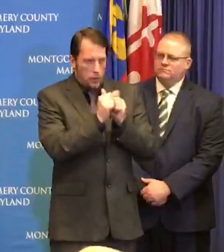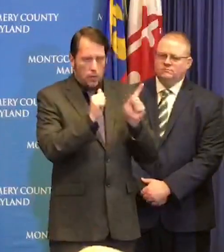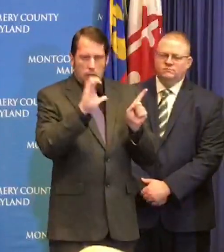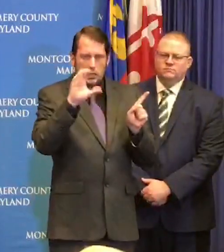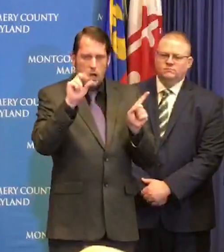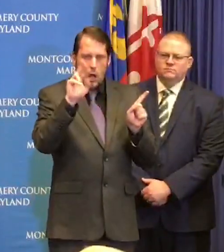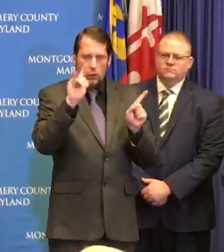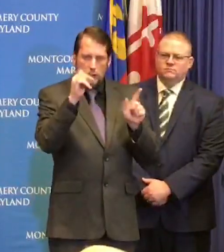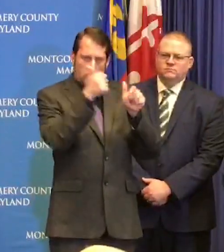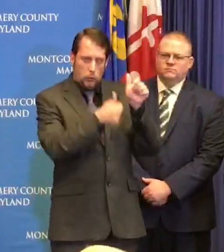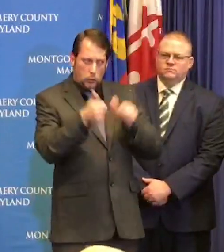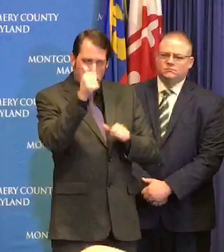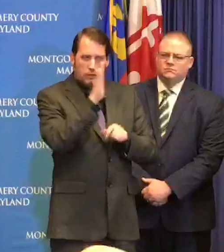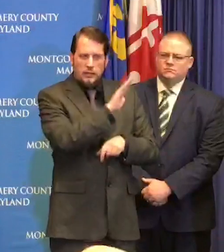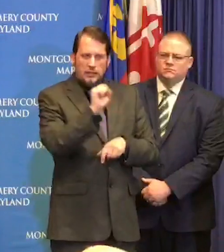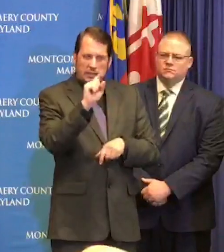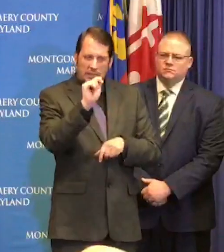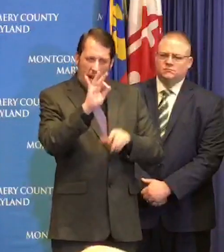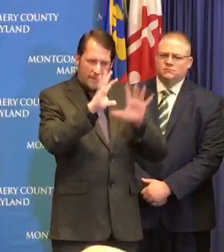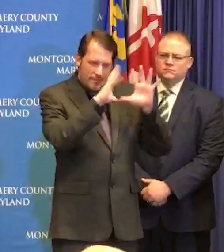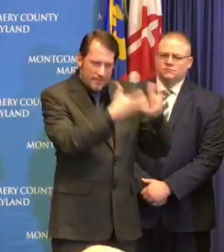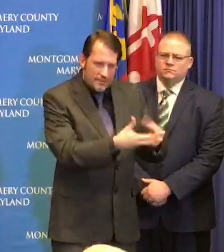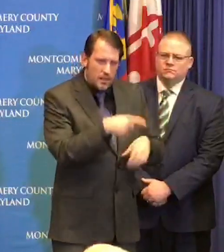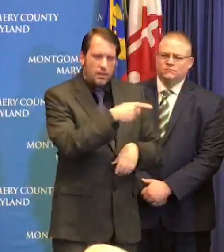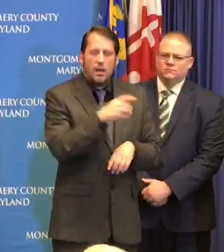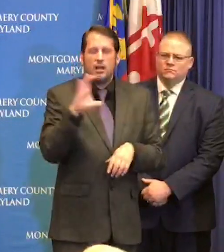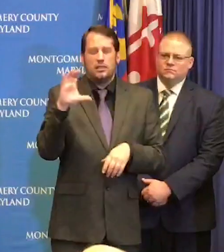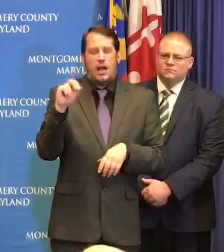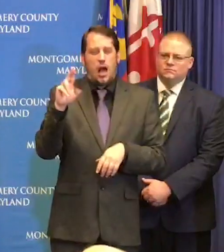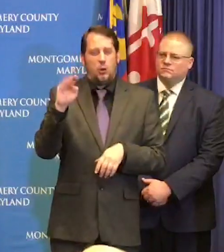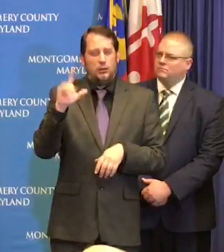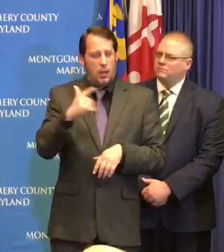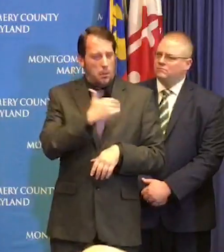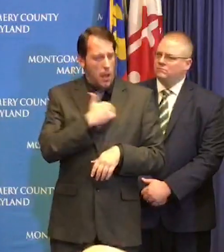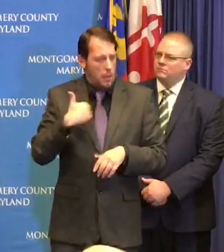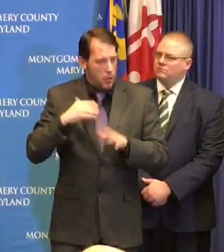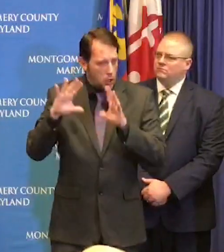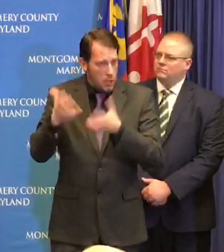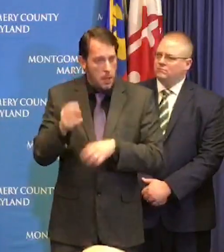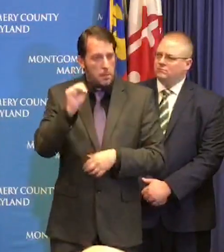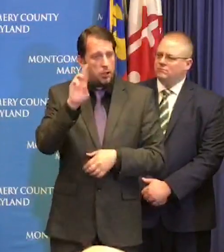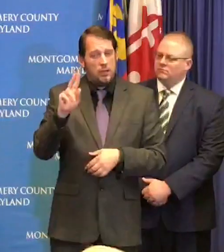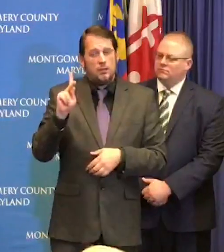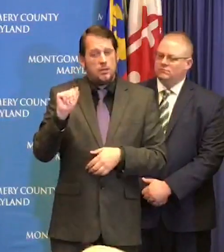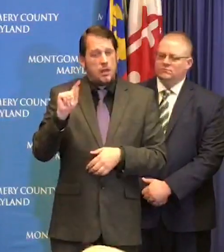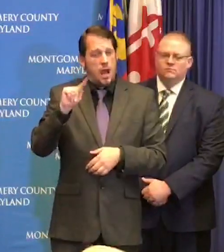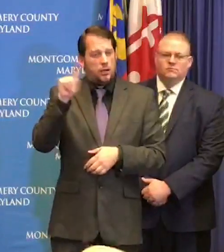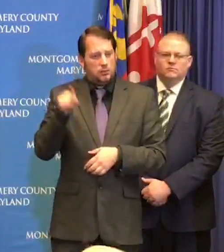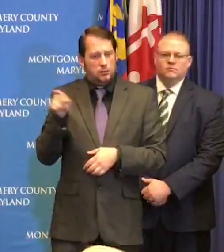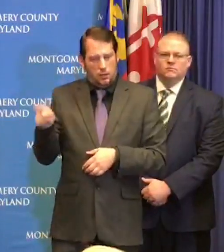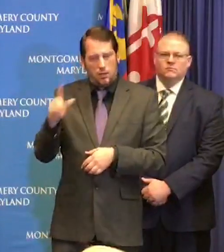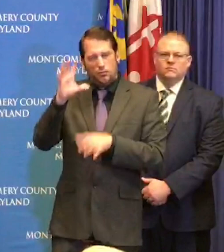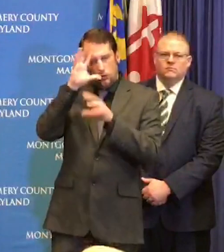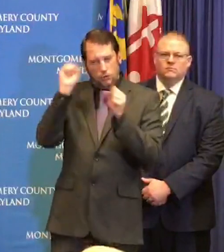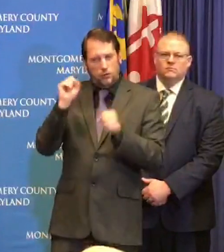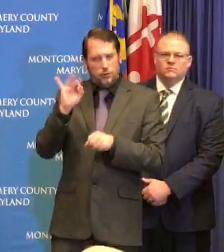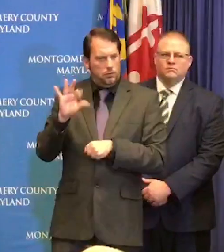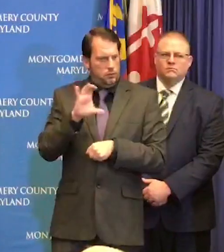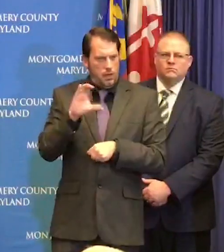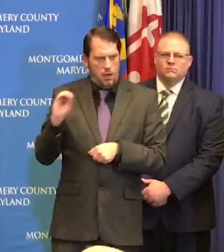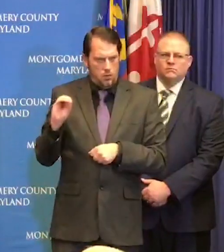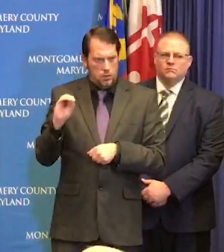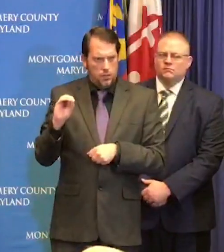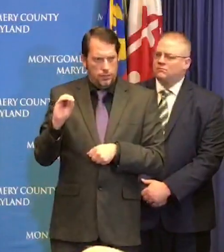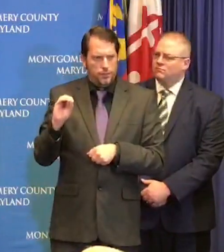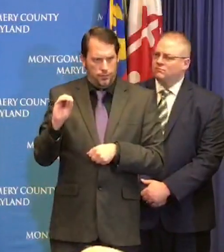our County Council members and and mr. Katz as president we really cannot say how much we appreciate the way people have come together and